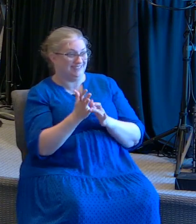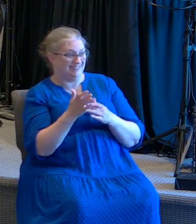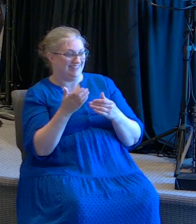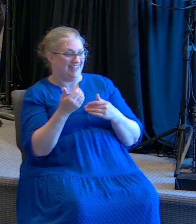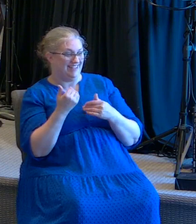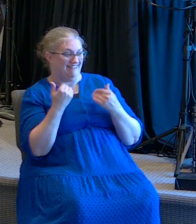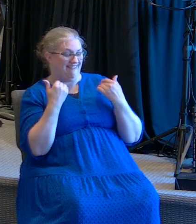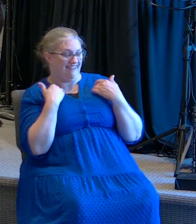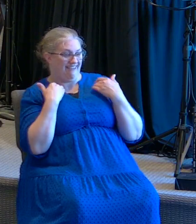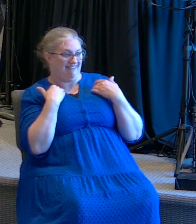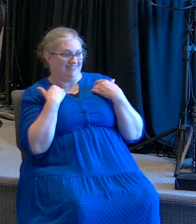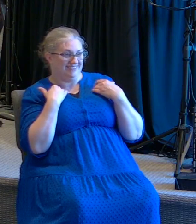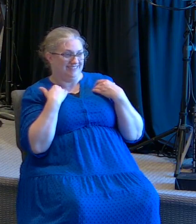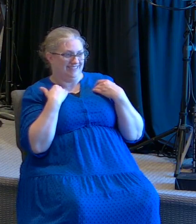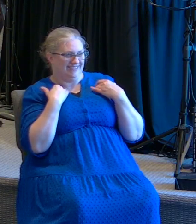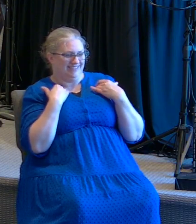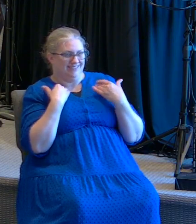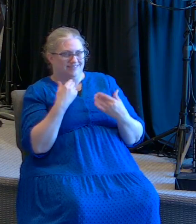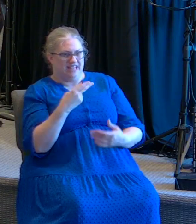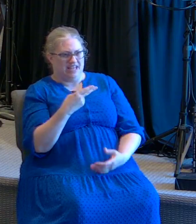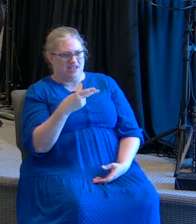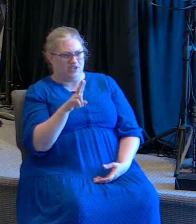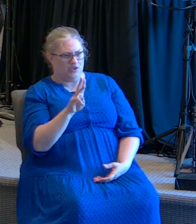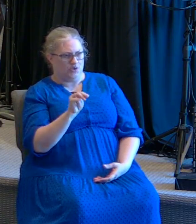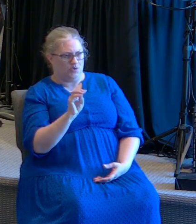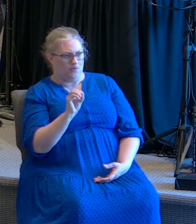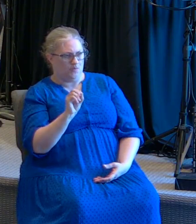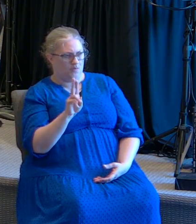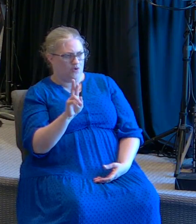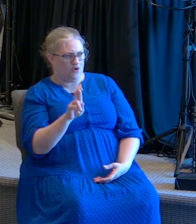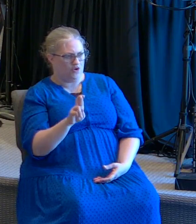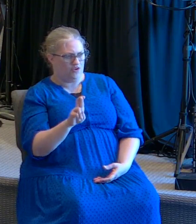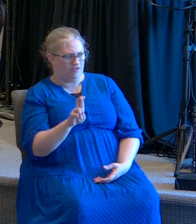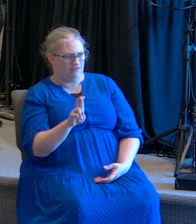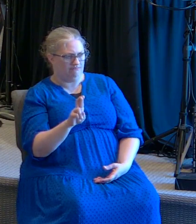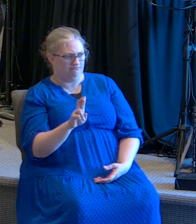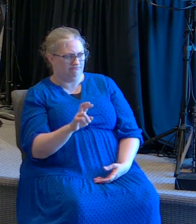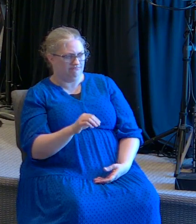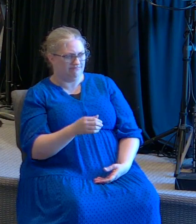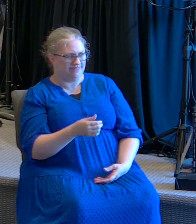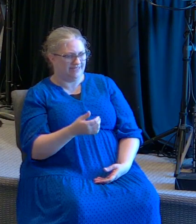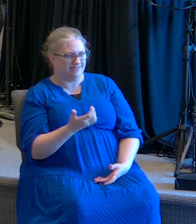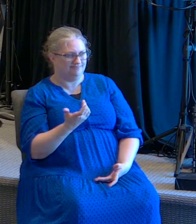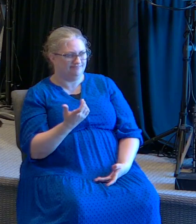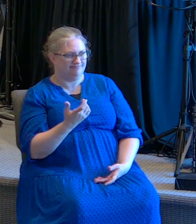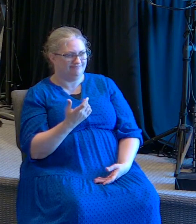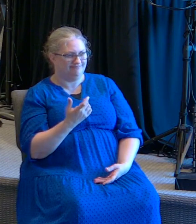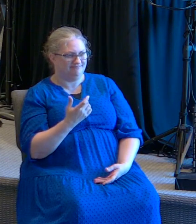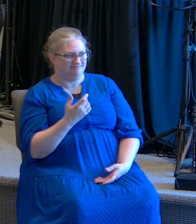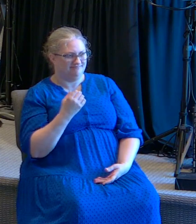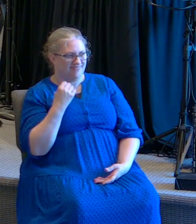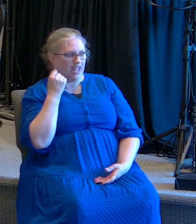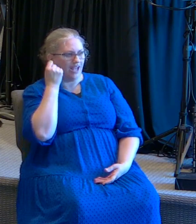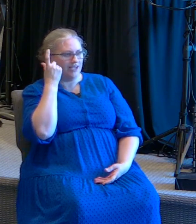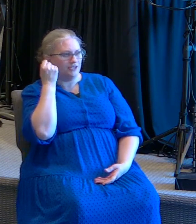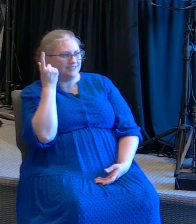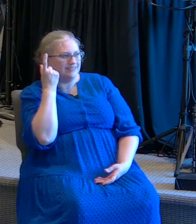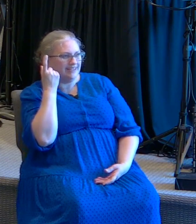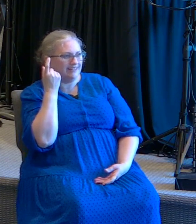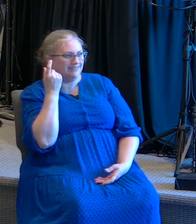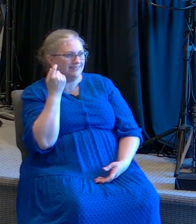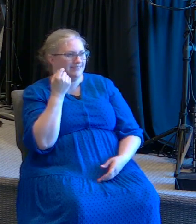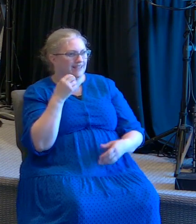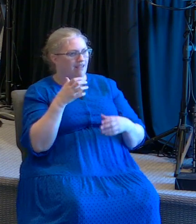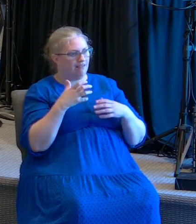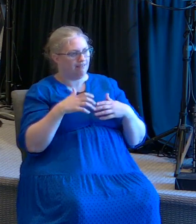Y pienso que al Señor le gusta el buen humor. Because we had these men there and Jesus said,